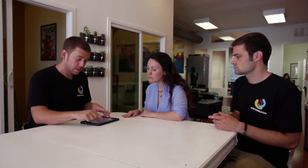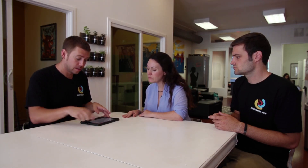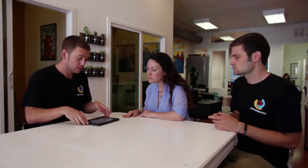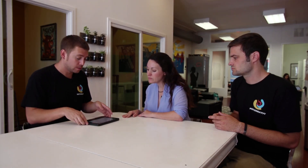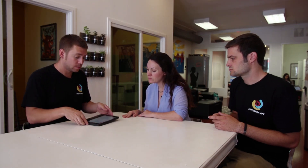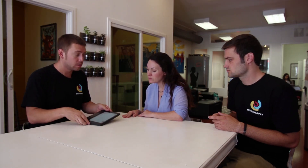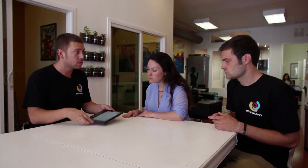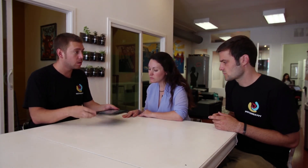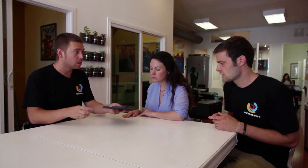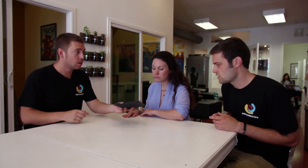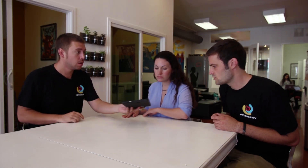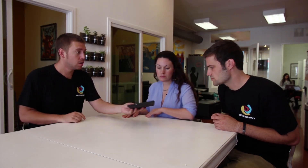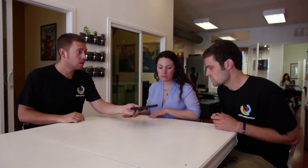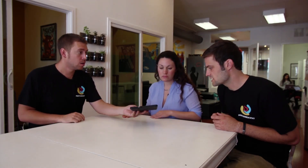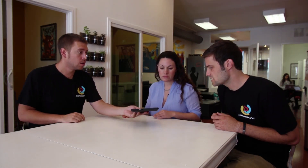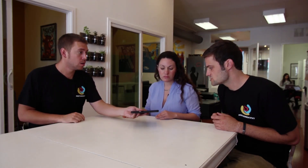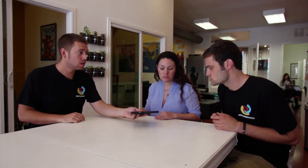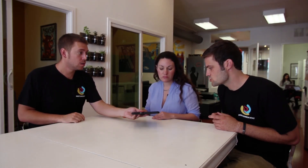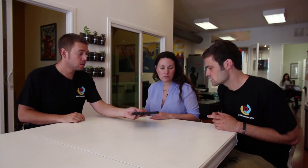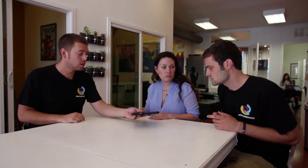Mm-hmm. Hello. My name is Jordan.